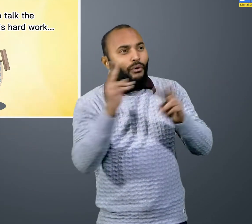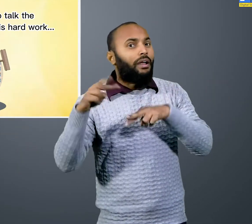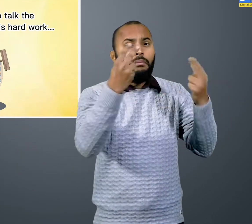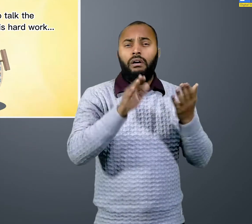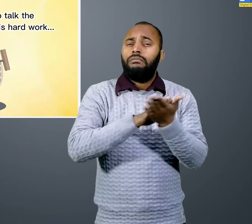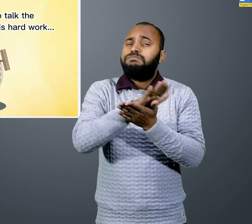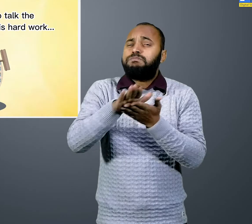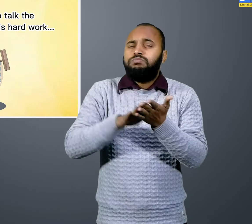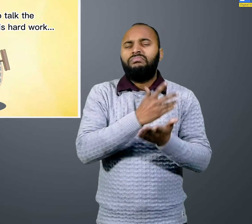hard work.